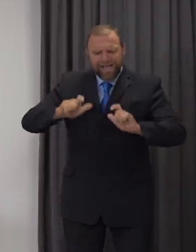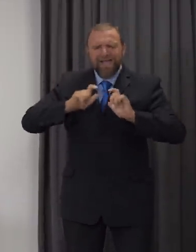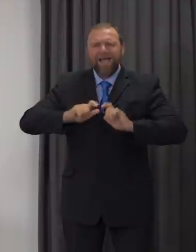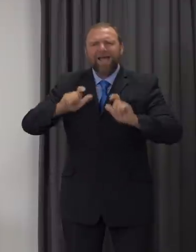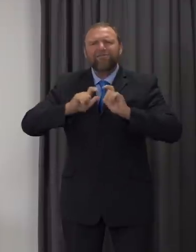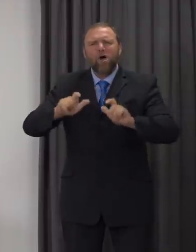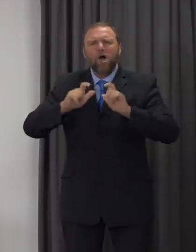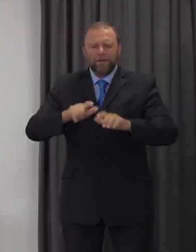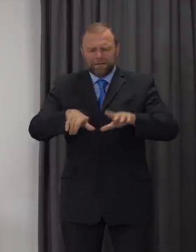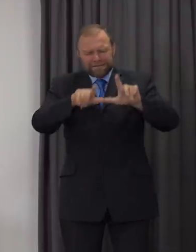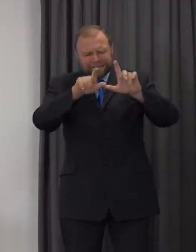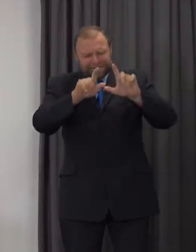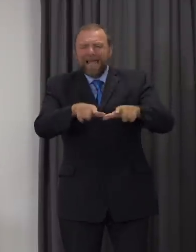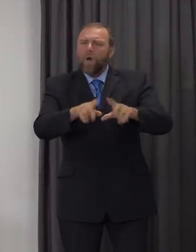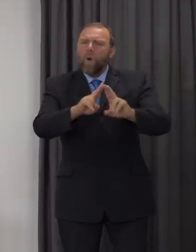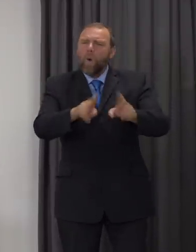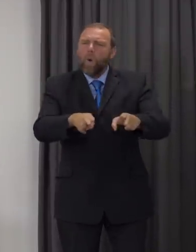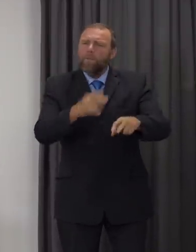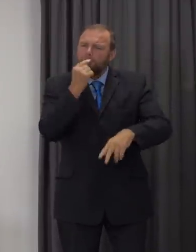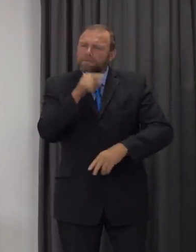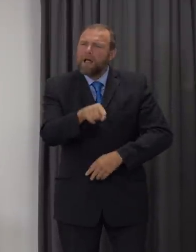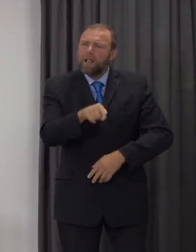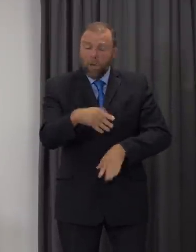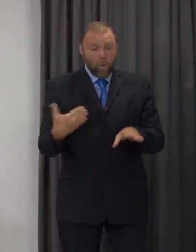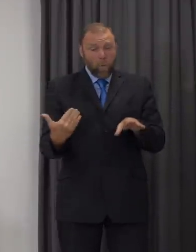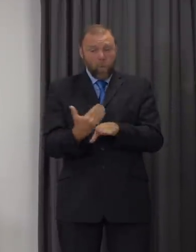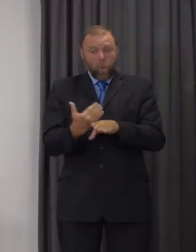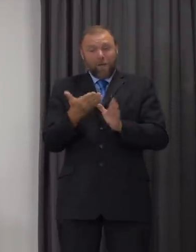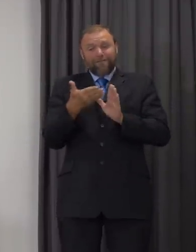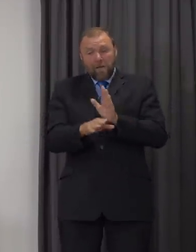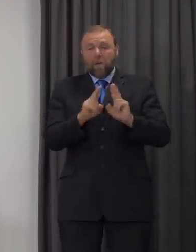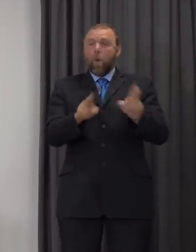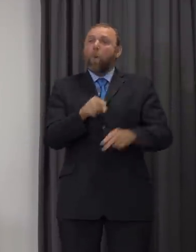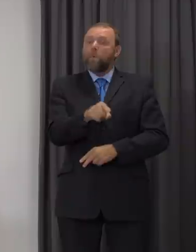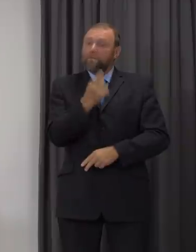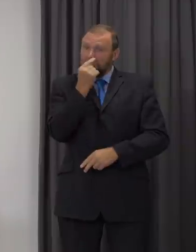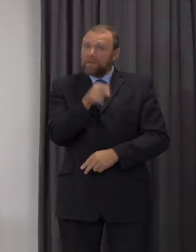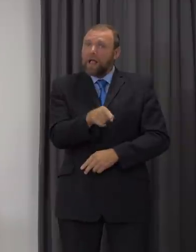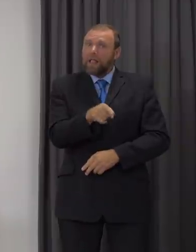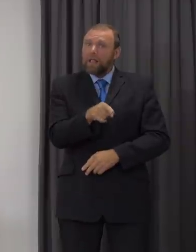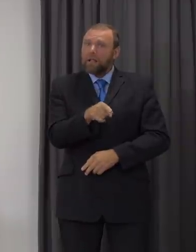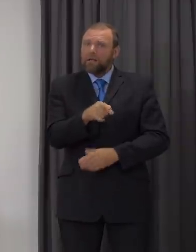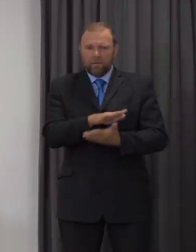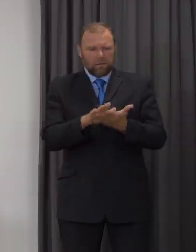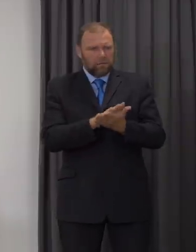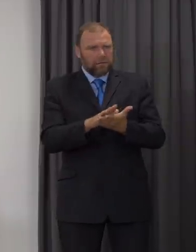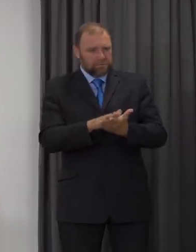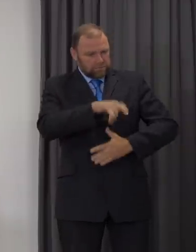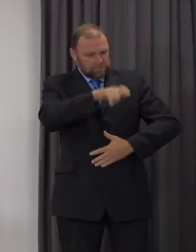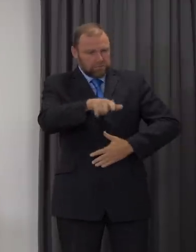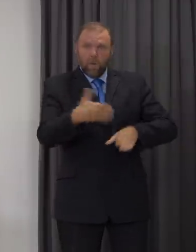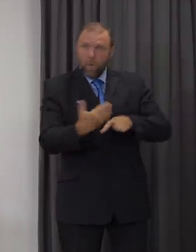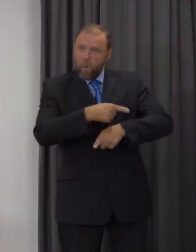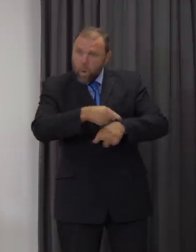working from home wherever possible. That message needs to be followed by workers and employers